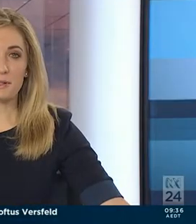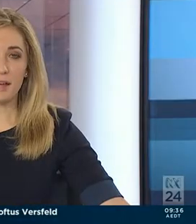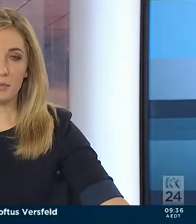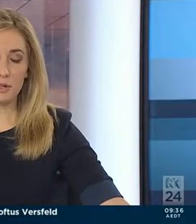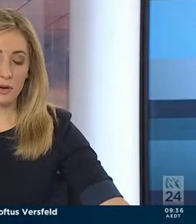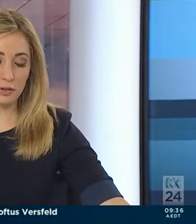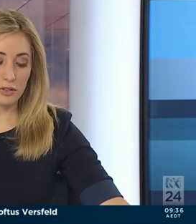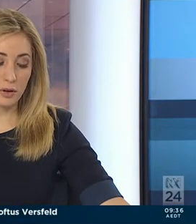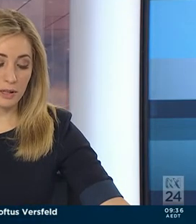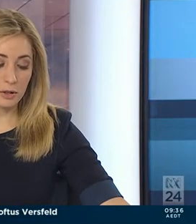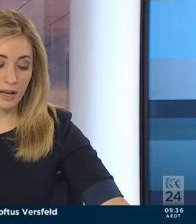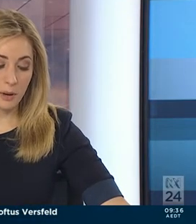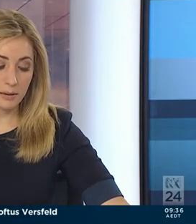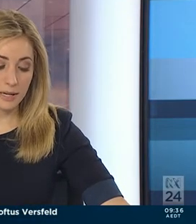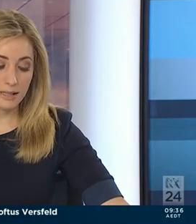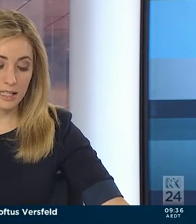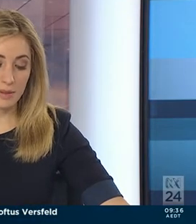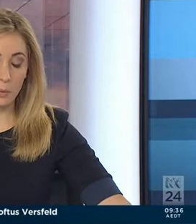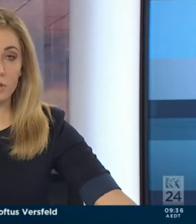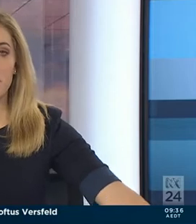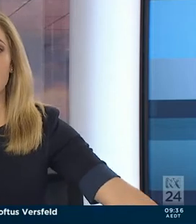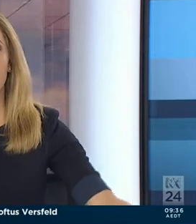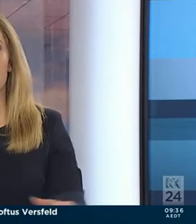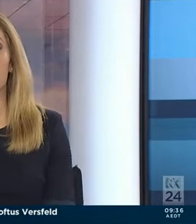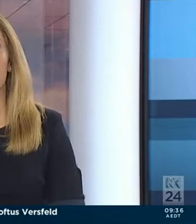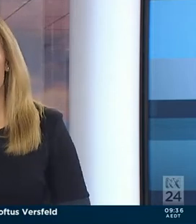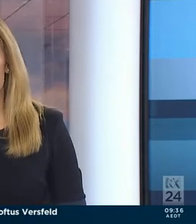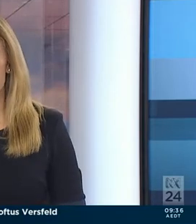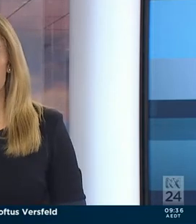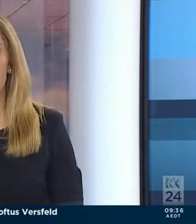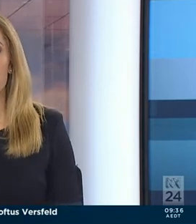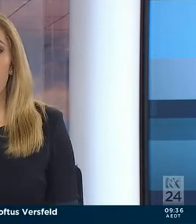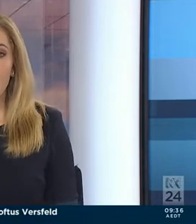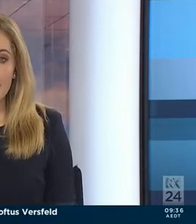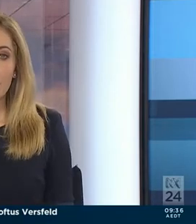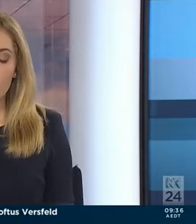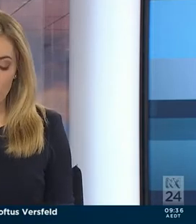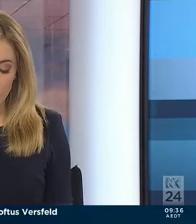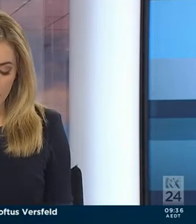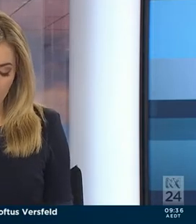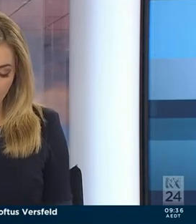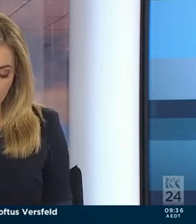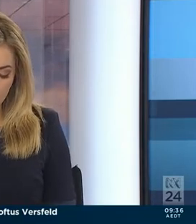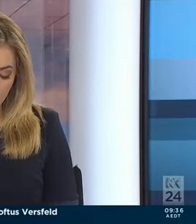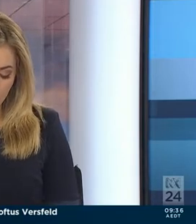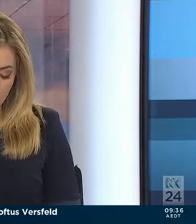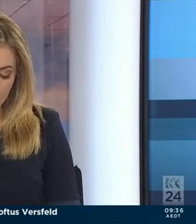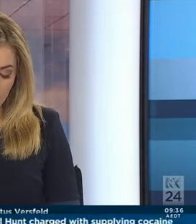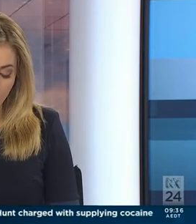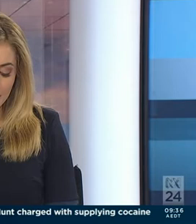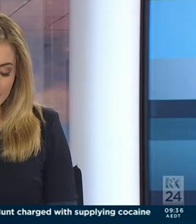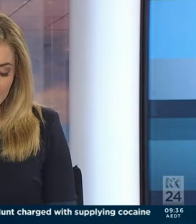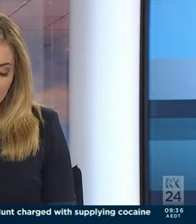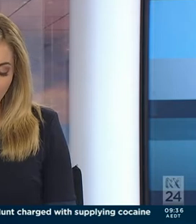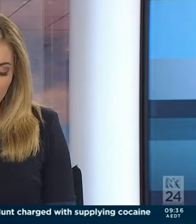We seem to have lost that press conference from the NSW SES but they were speaking about the emergency response in northern NSW.